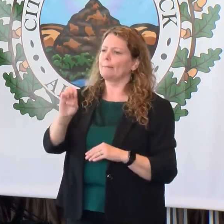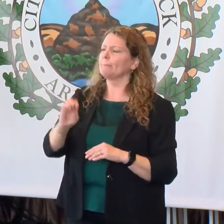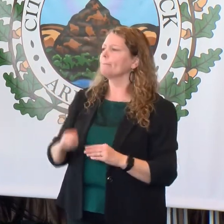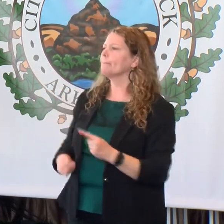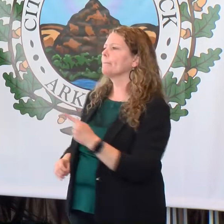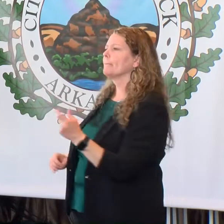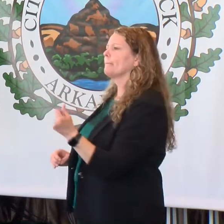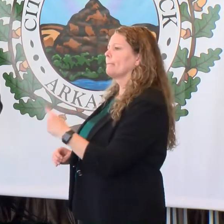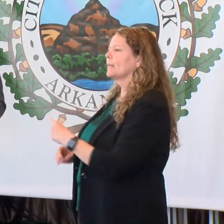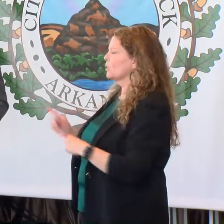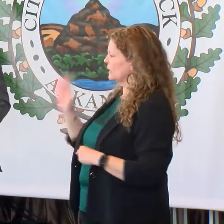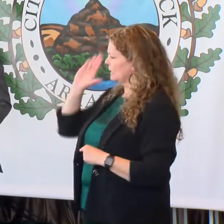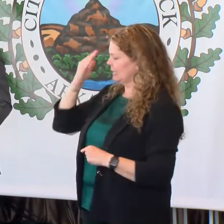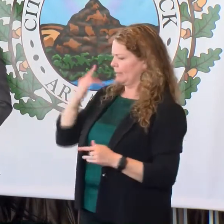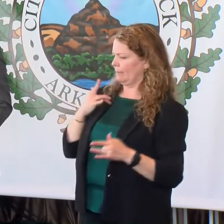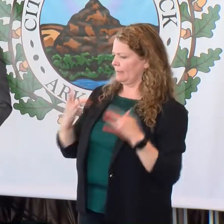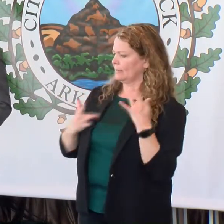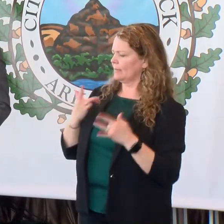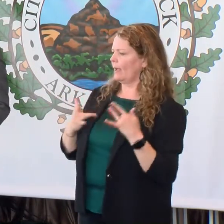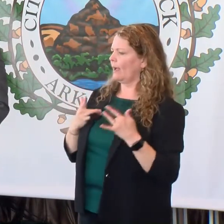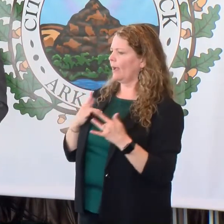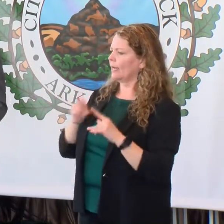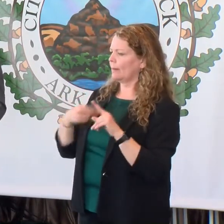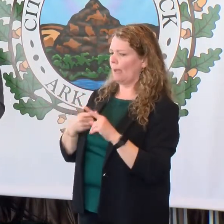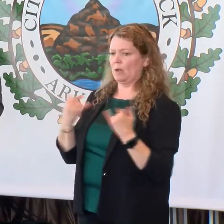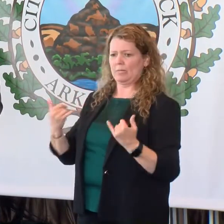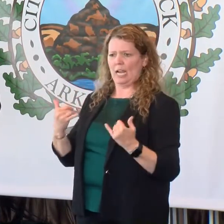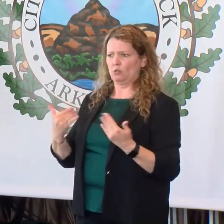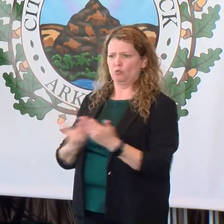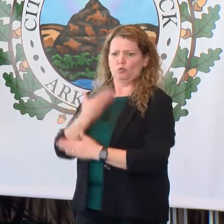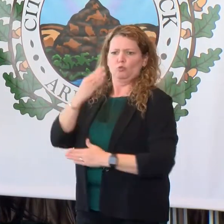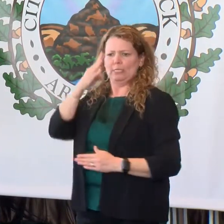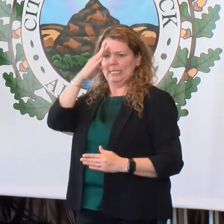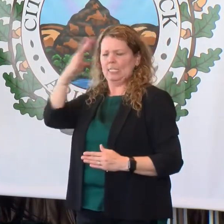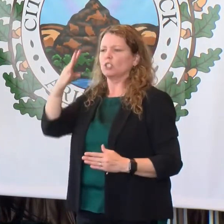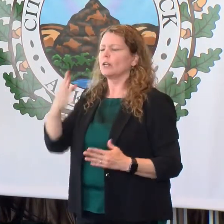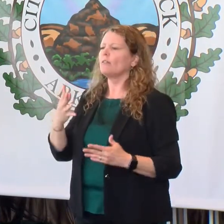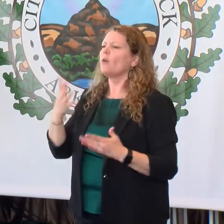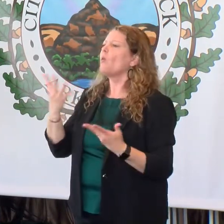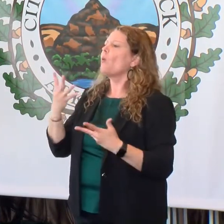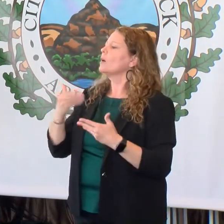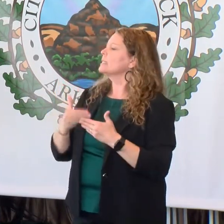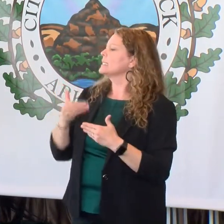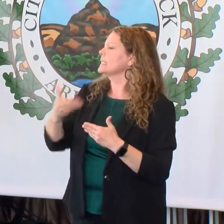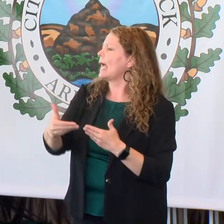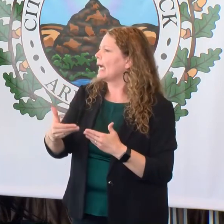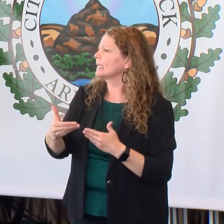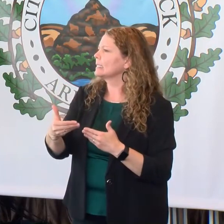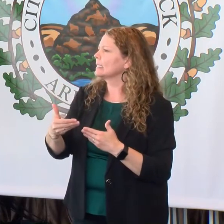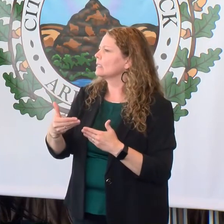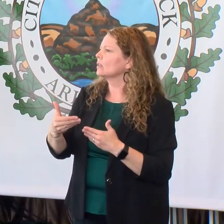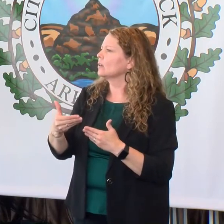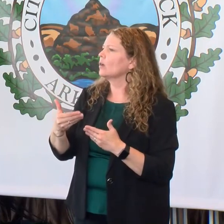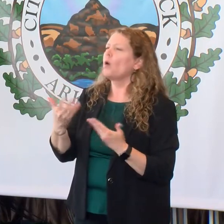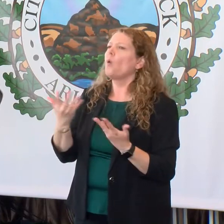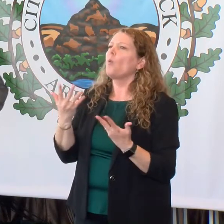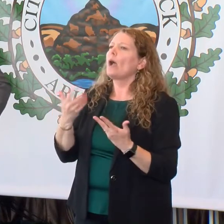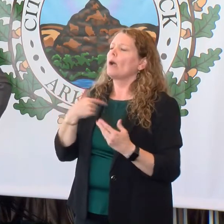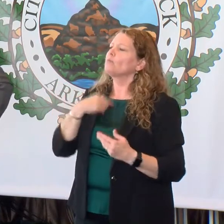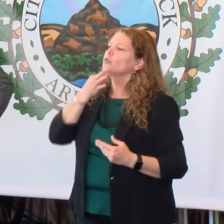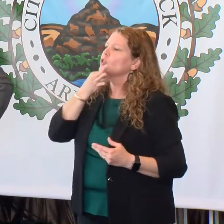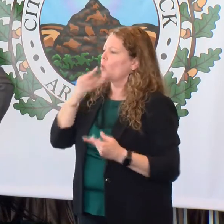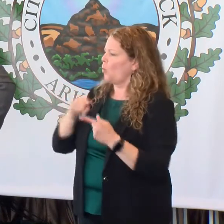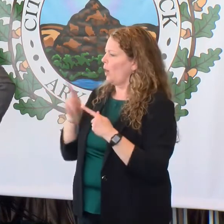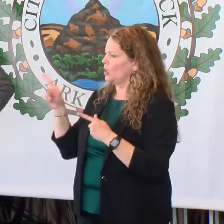We're pretty excited about, you know, this initiative. I guess, what's the next step, I guess? I guess when will you be able to